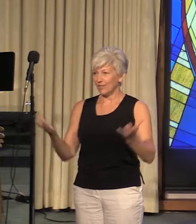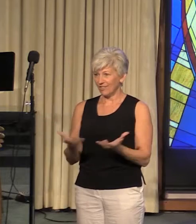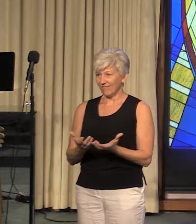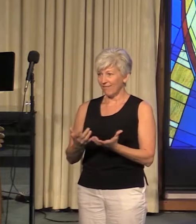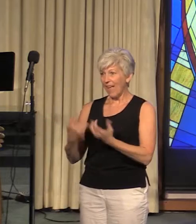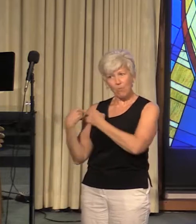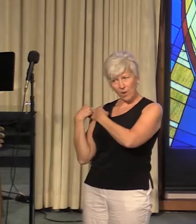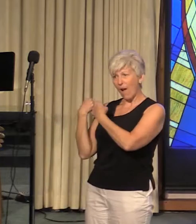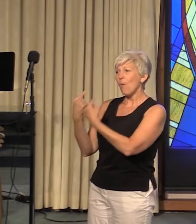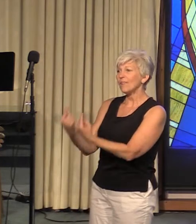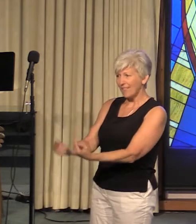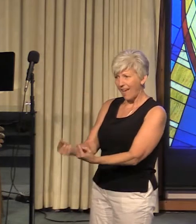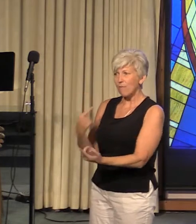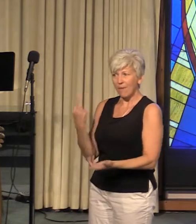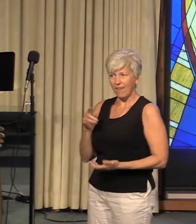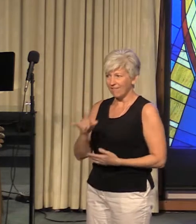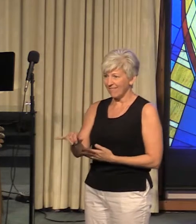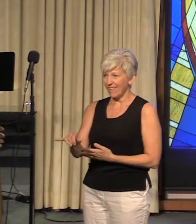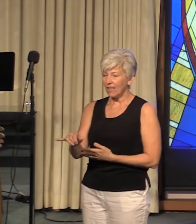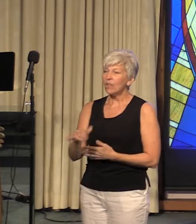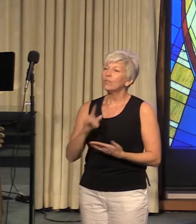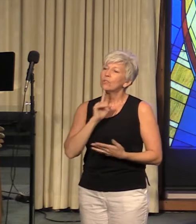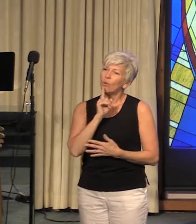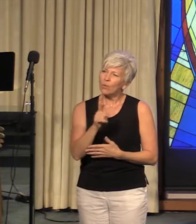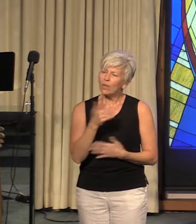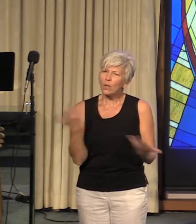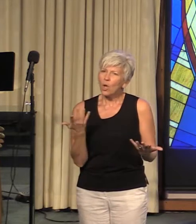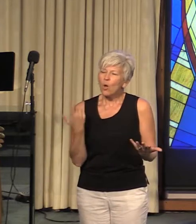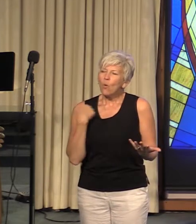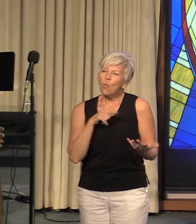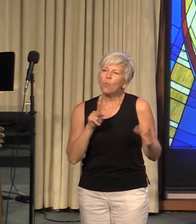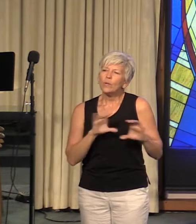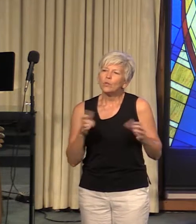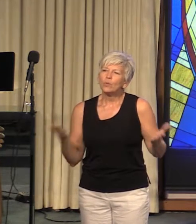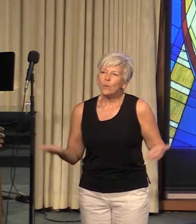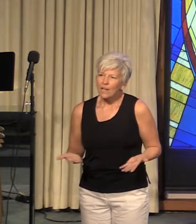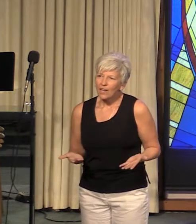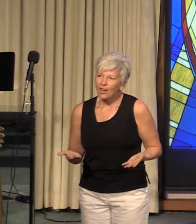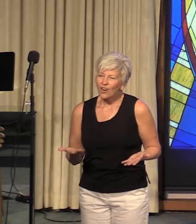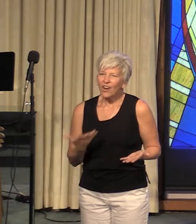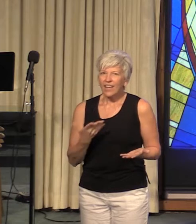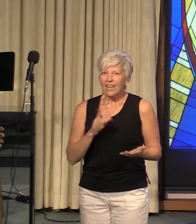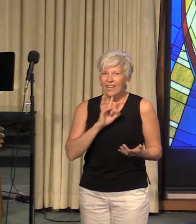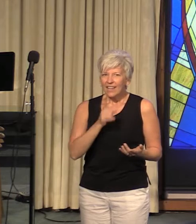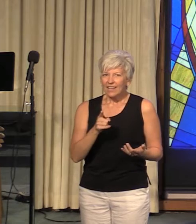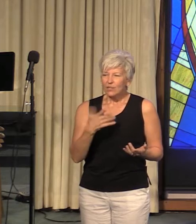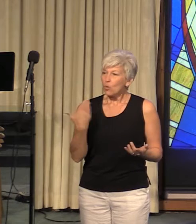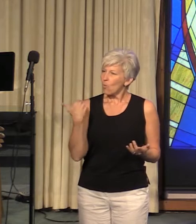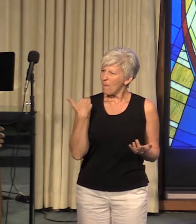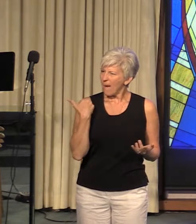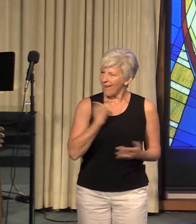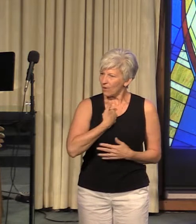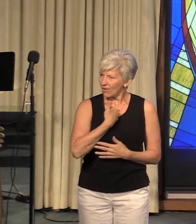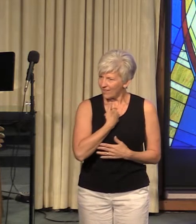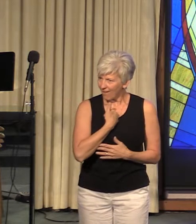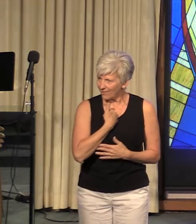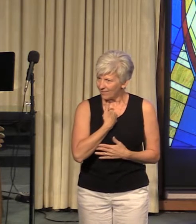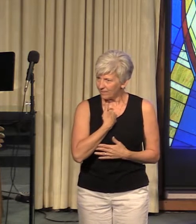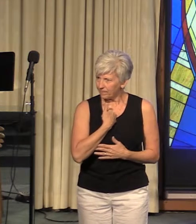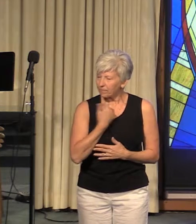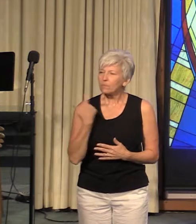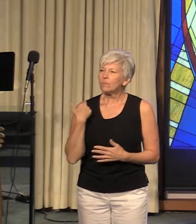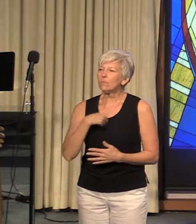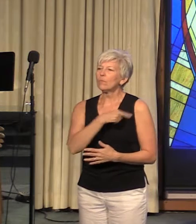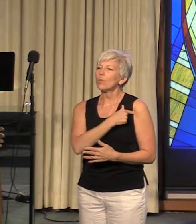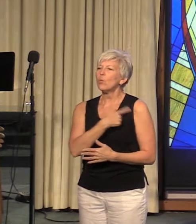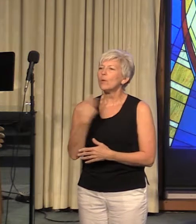And so really, what we do here is we remind ourselves. We remind